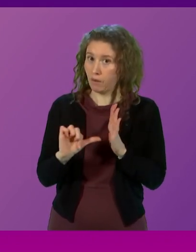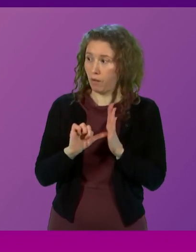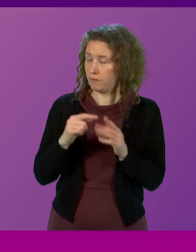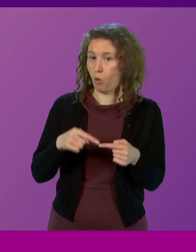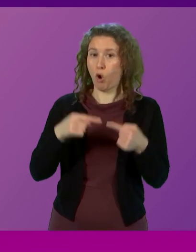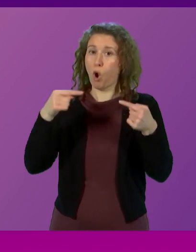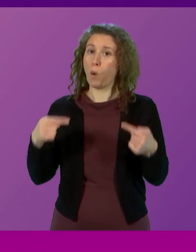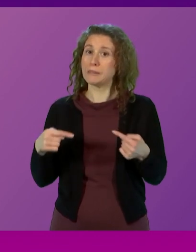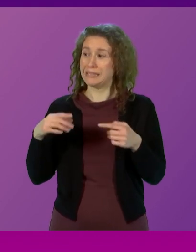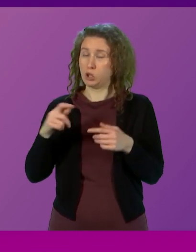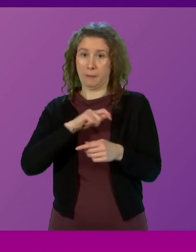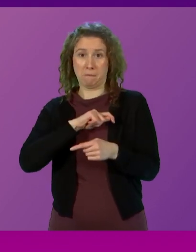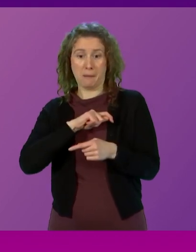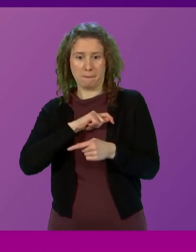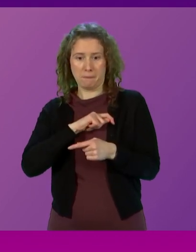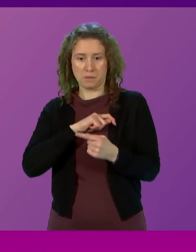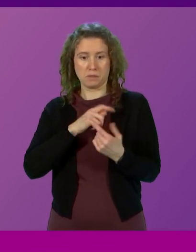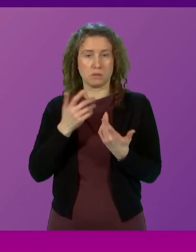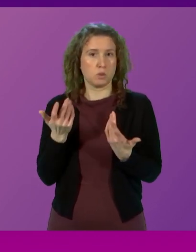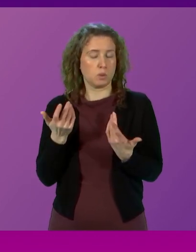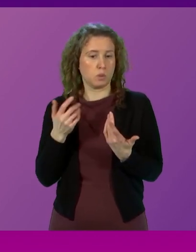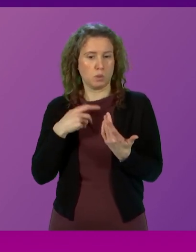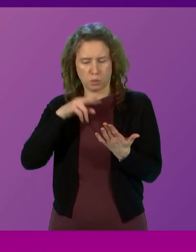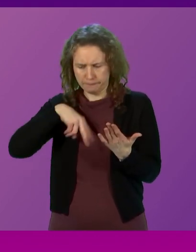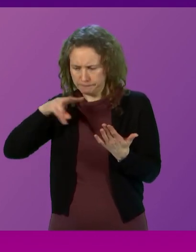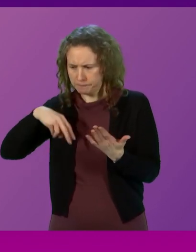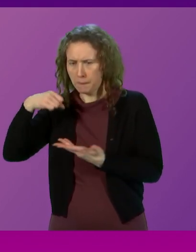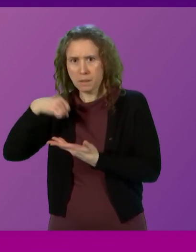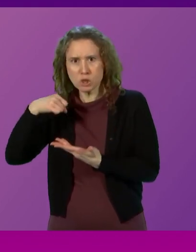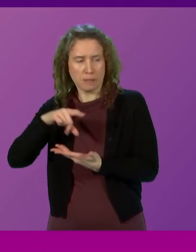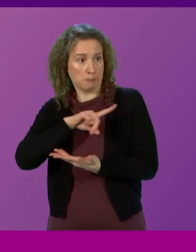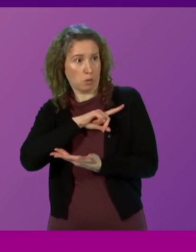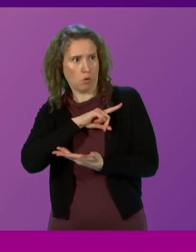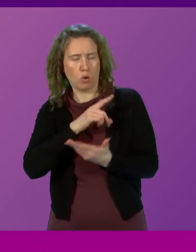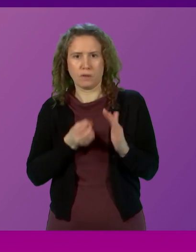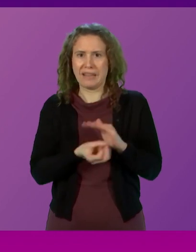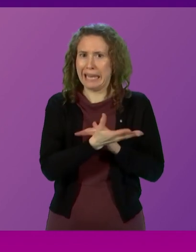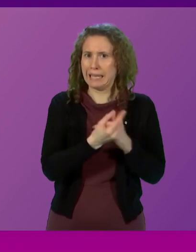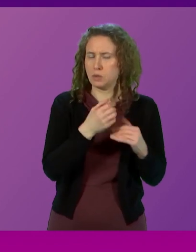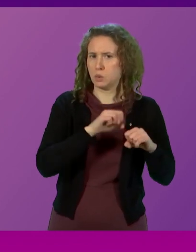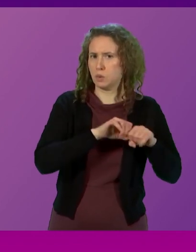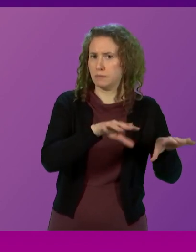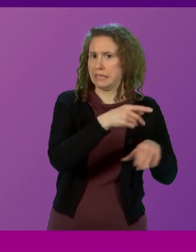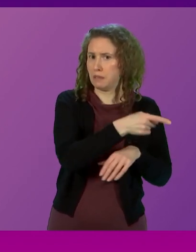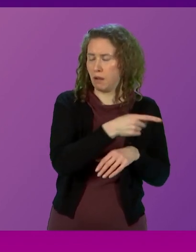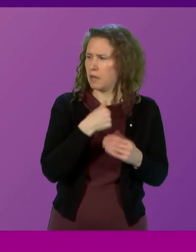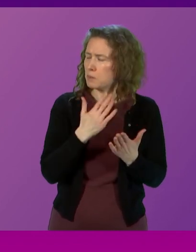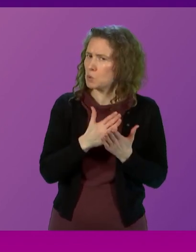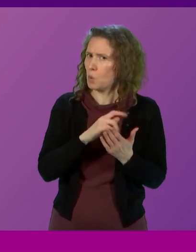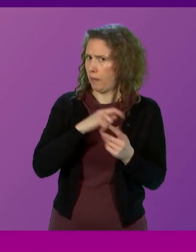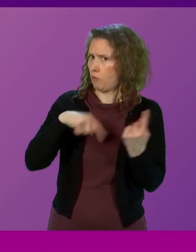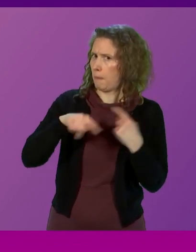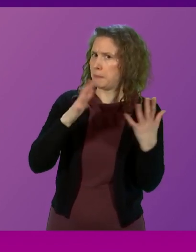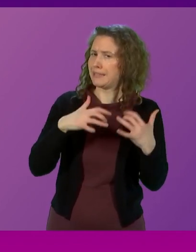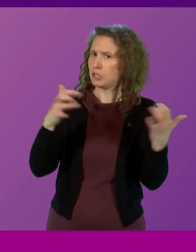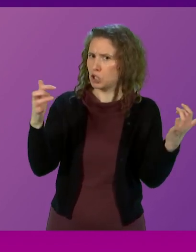opposition members to view this budget as a result. And I'm sure that there are members across this chamber